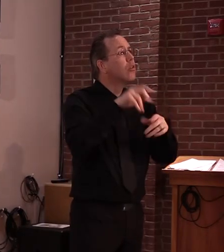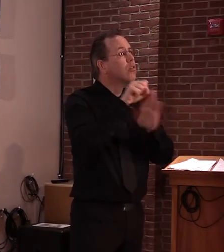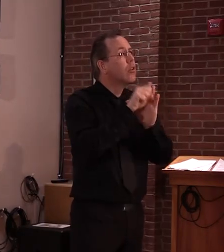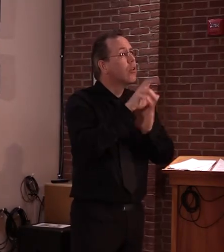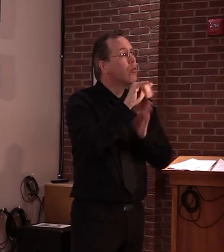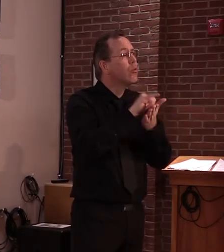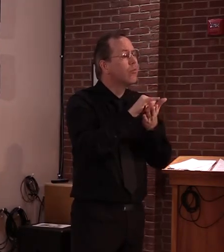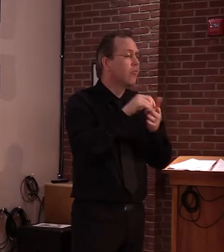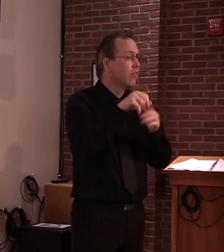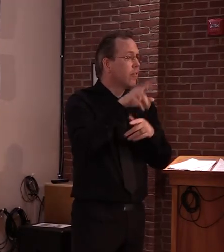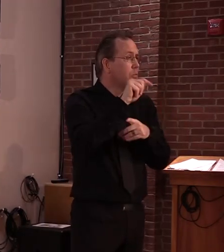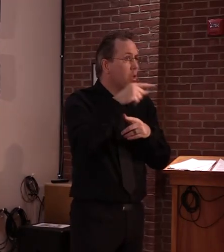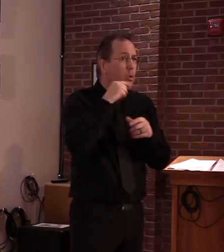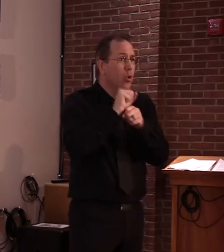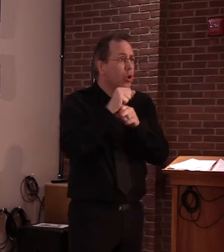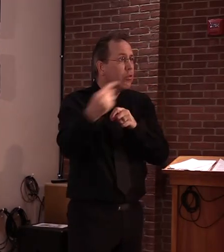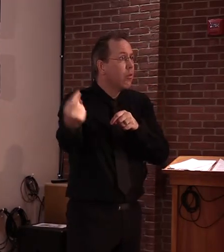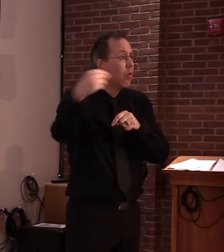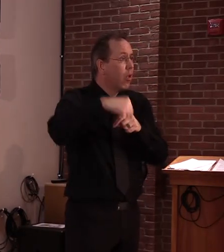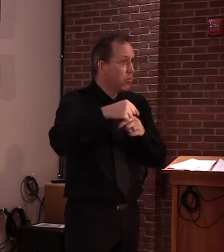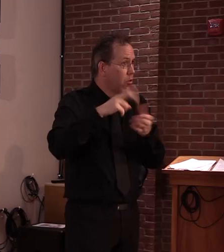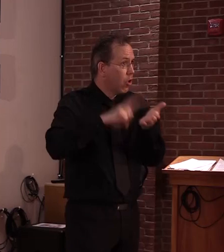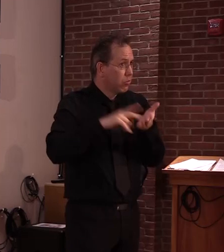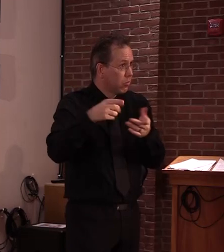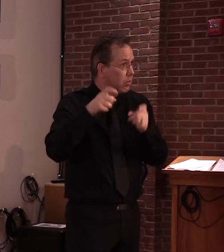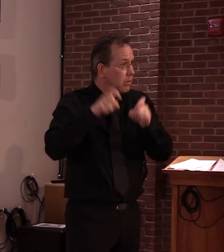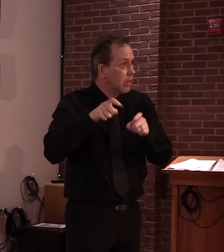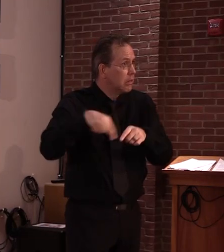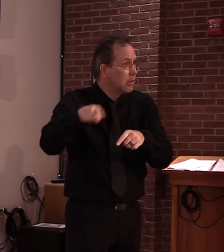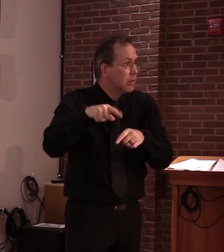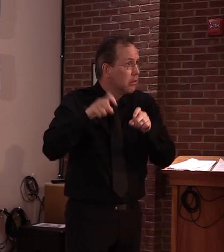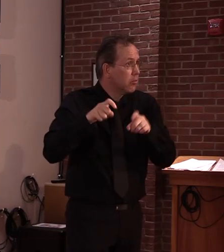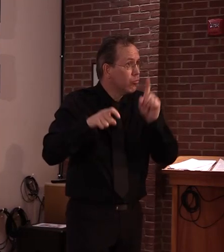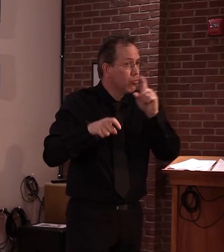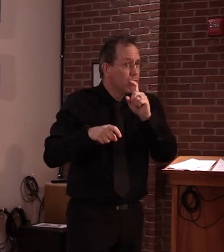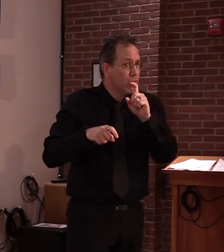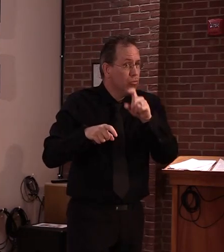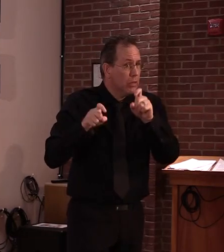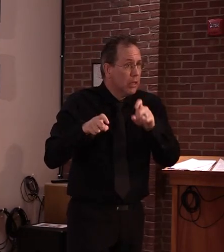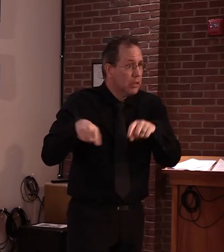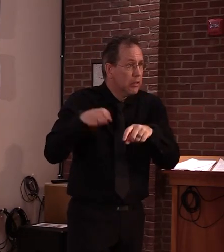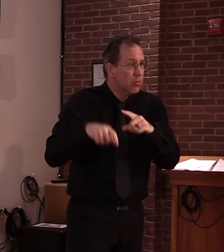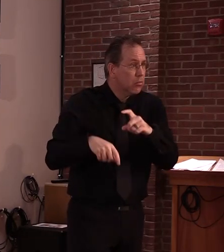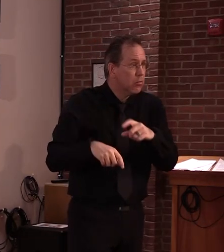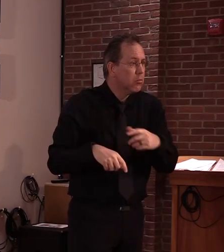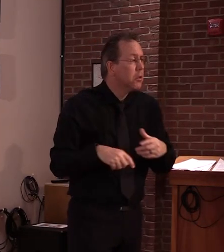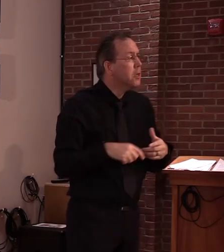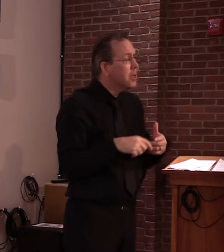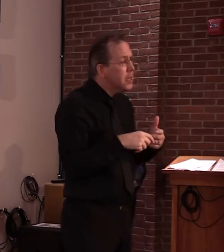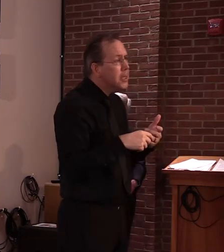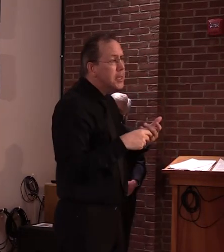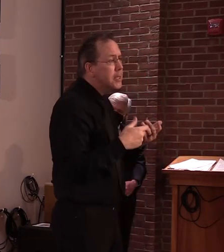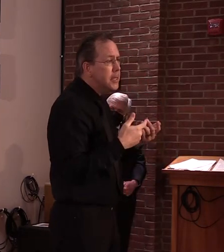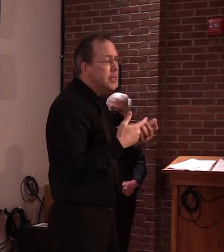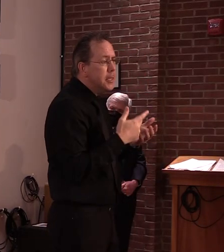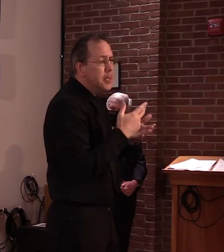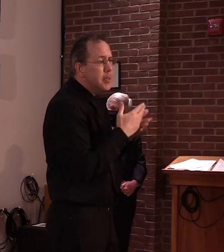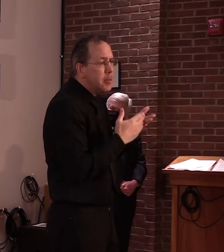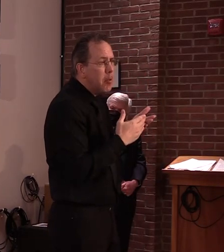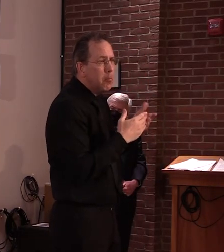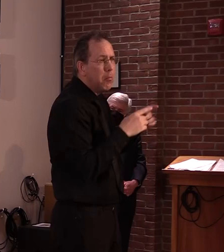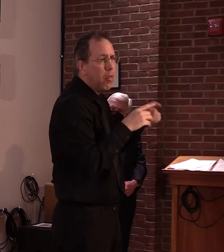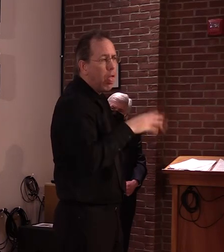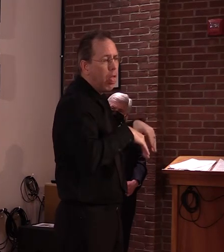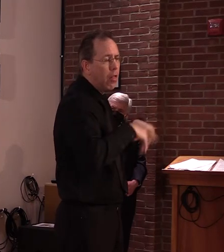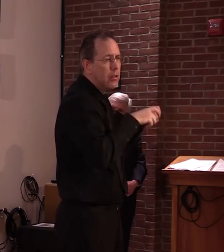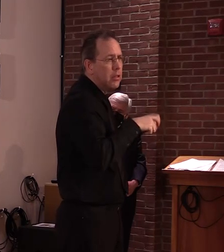They are not at this point in time, some of them could be, but we're hoping to expand the testing